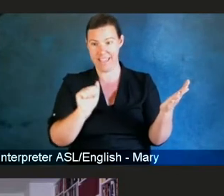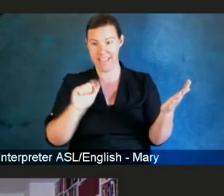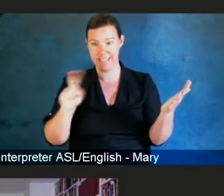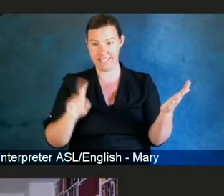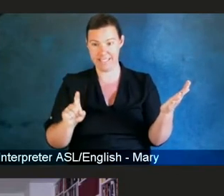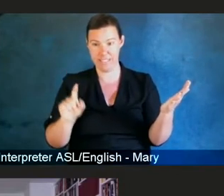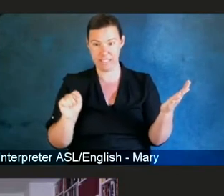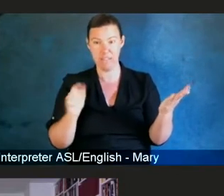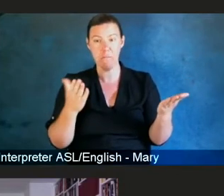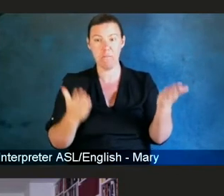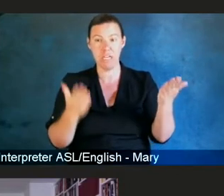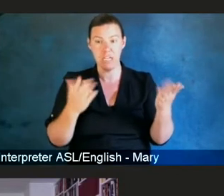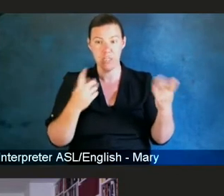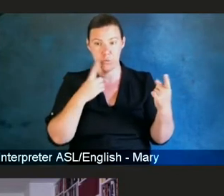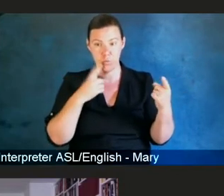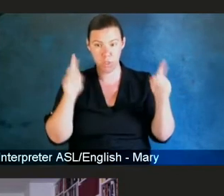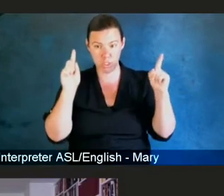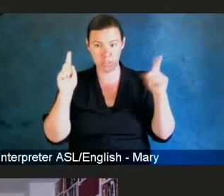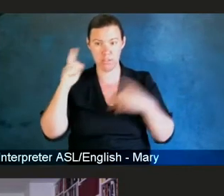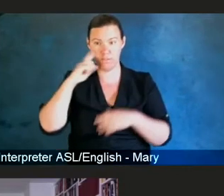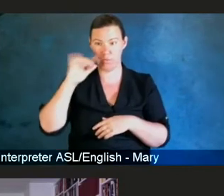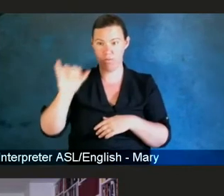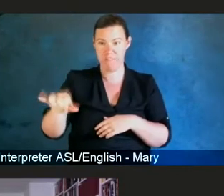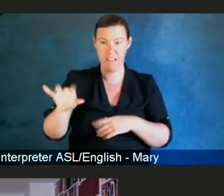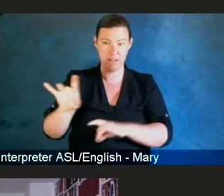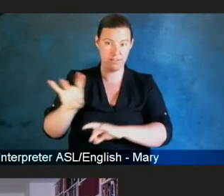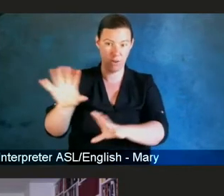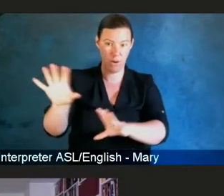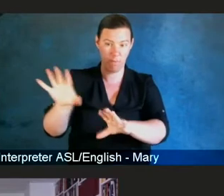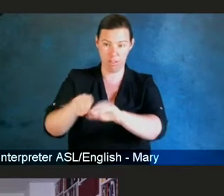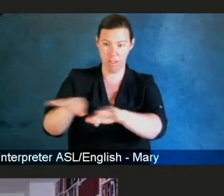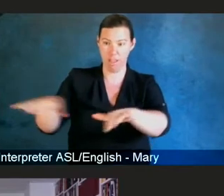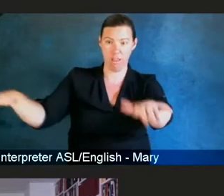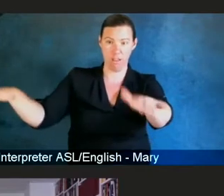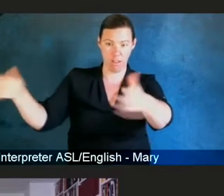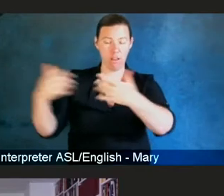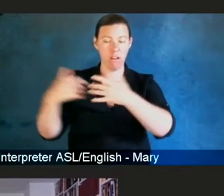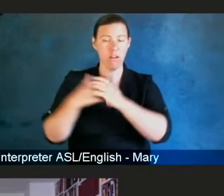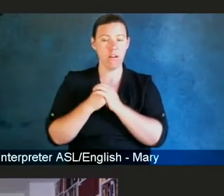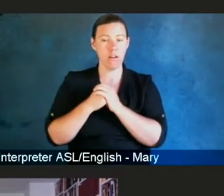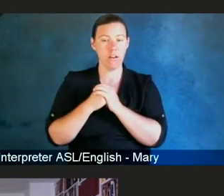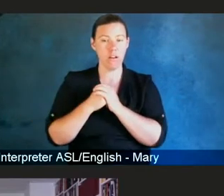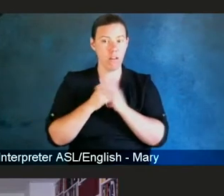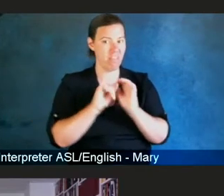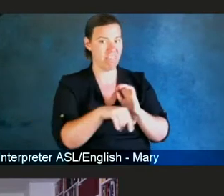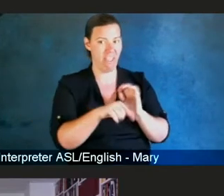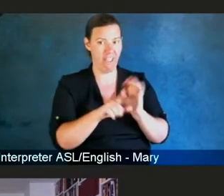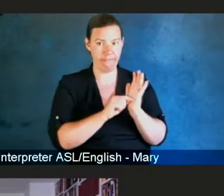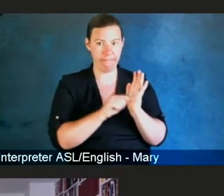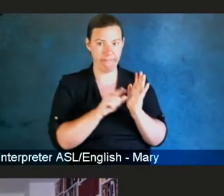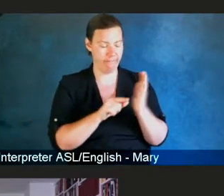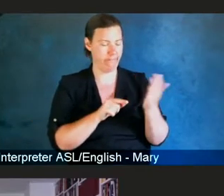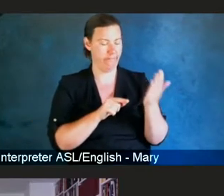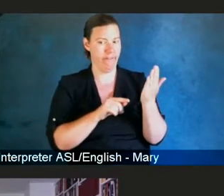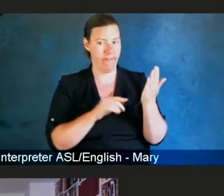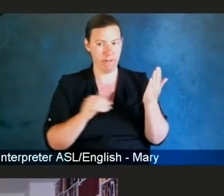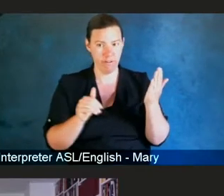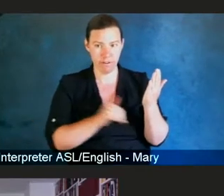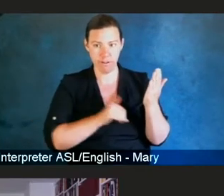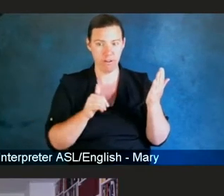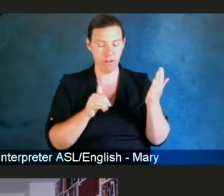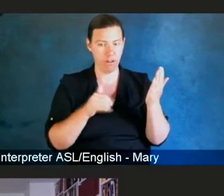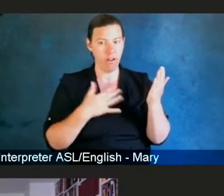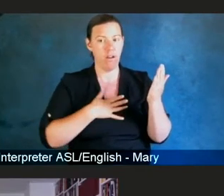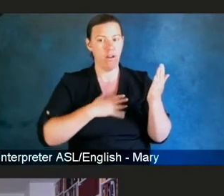work for this terrible epidemic going on was like, you know, it was like a breath of